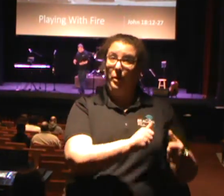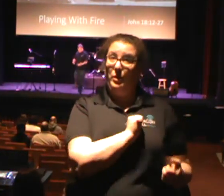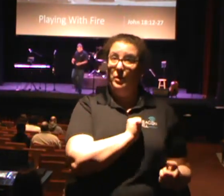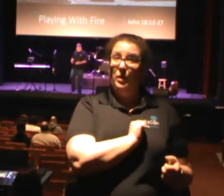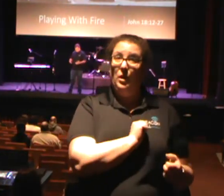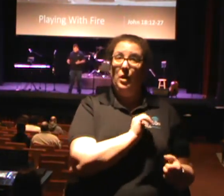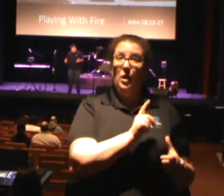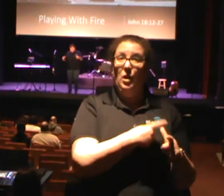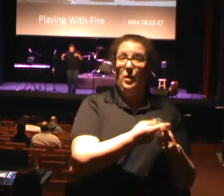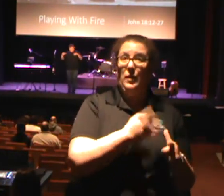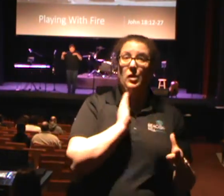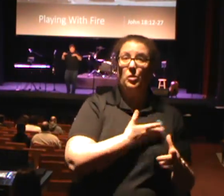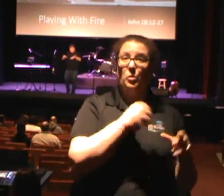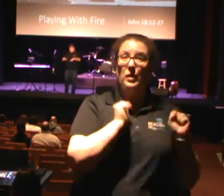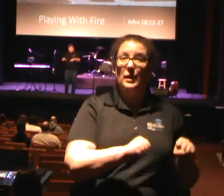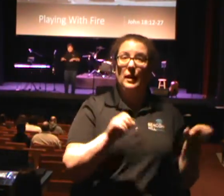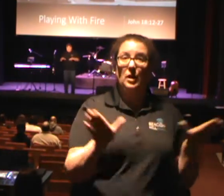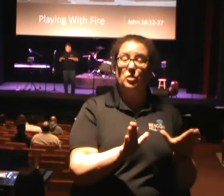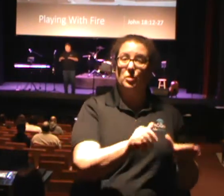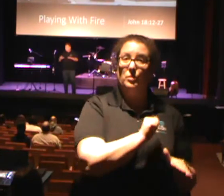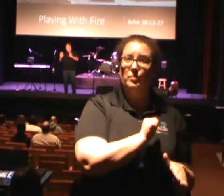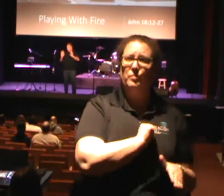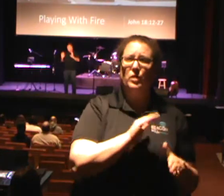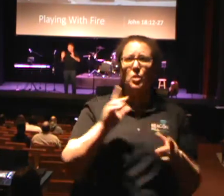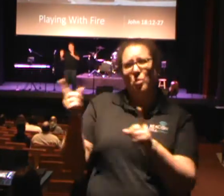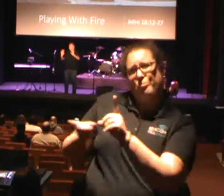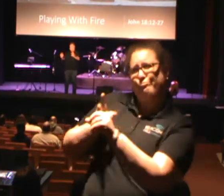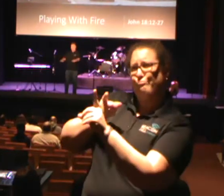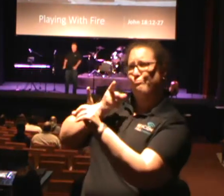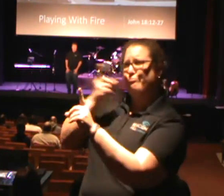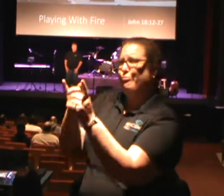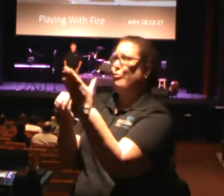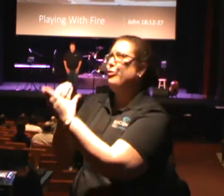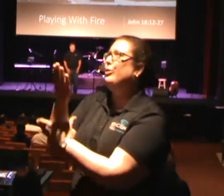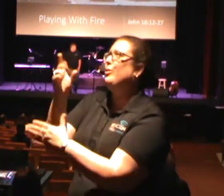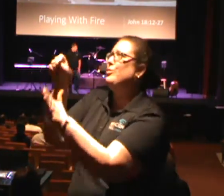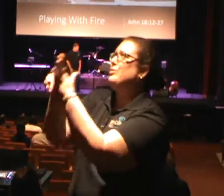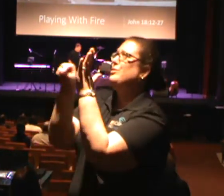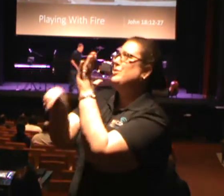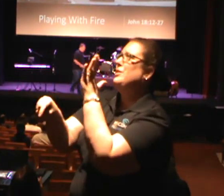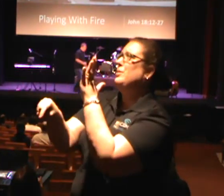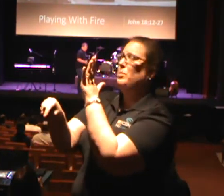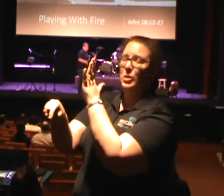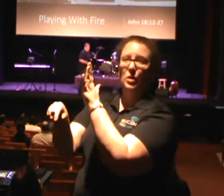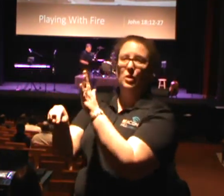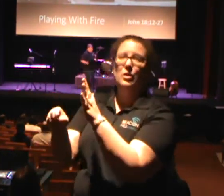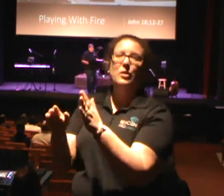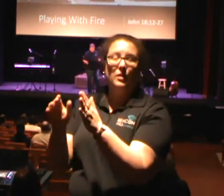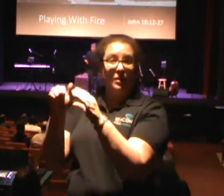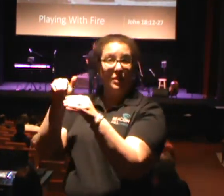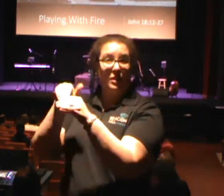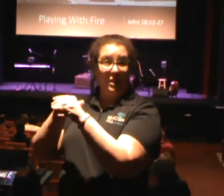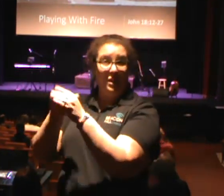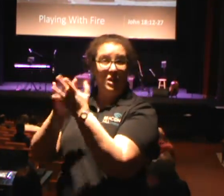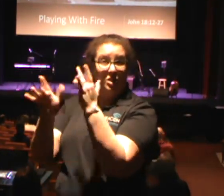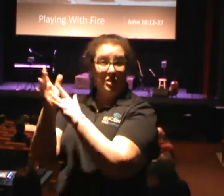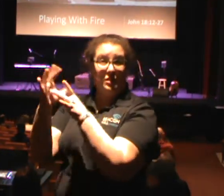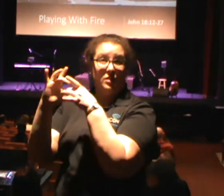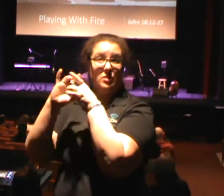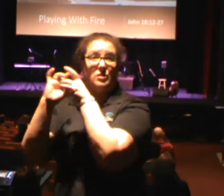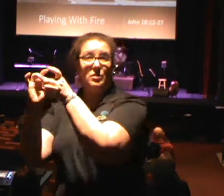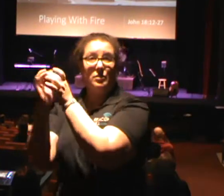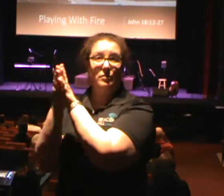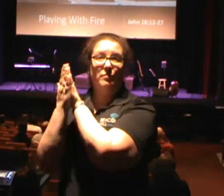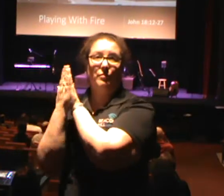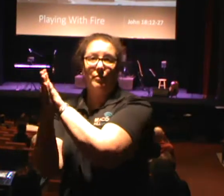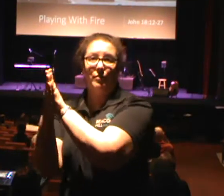to learn about Jesus, to grow deeper in Jesus, and then be sent out on mission for Jesus. And so if that sounds like a church you want